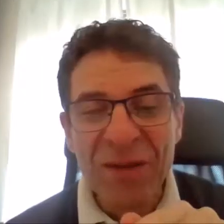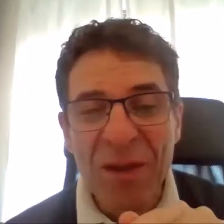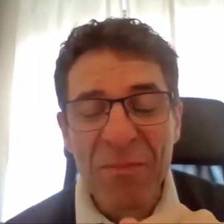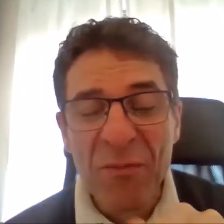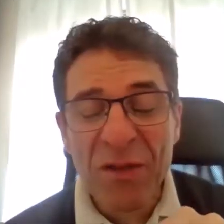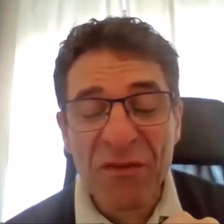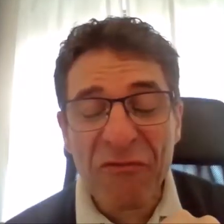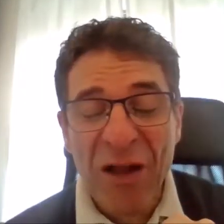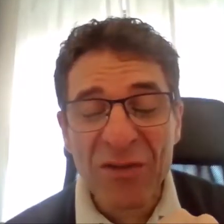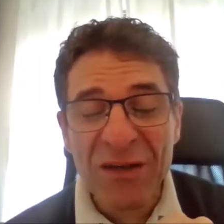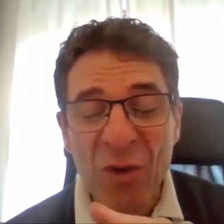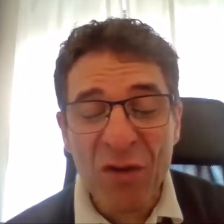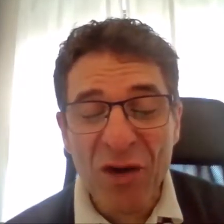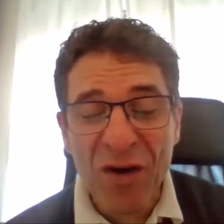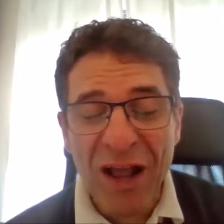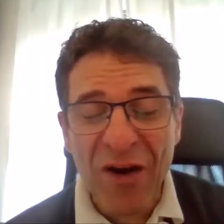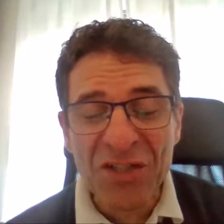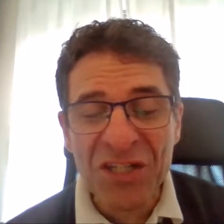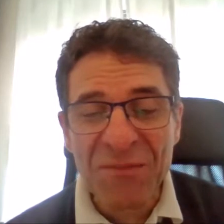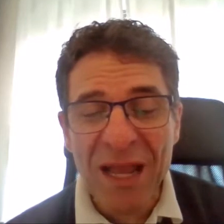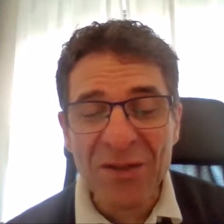remember what we found in one of our archery manuals?